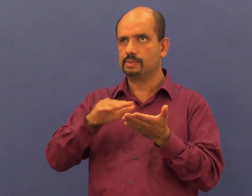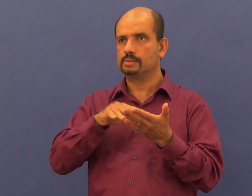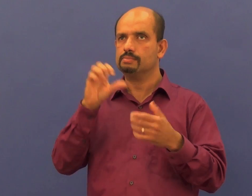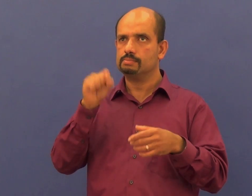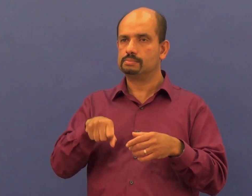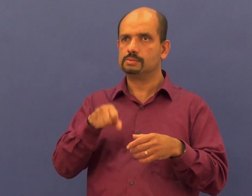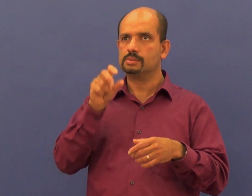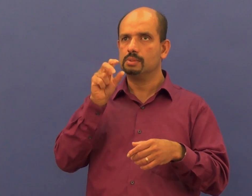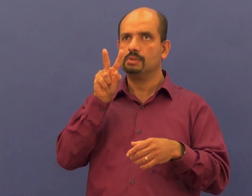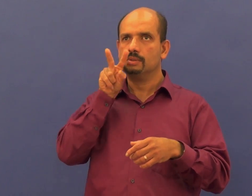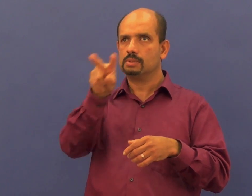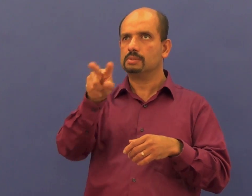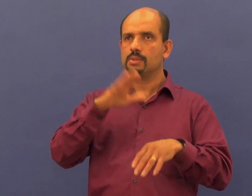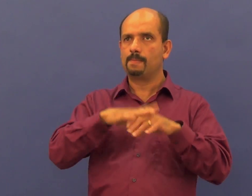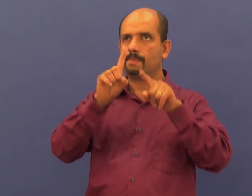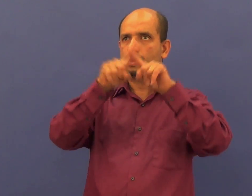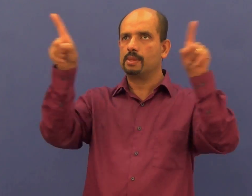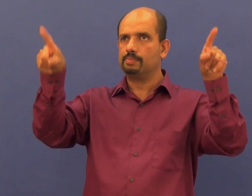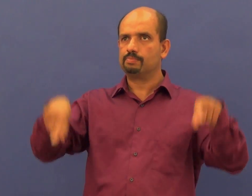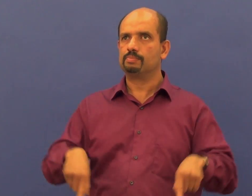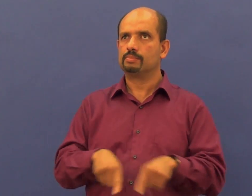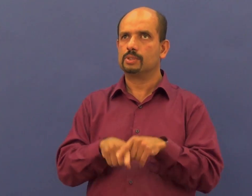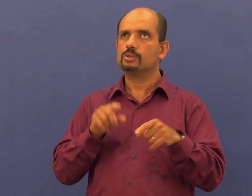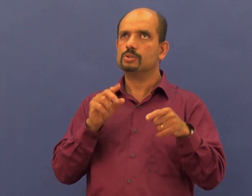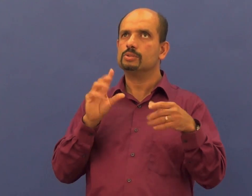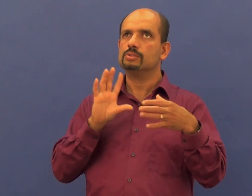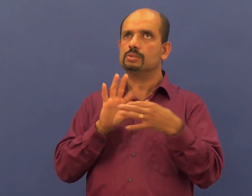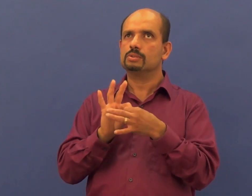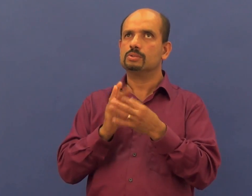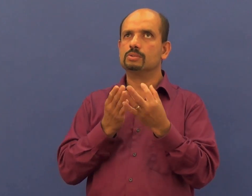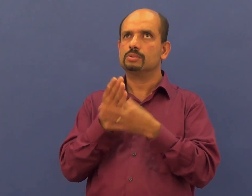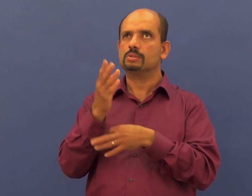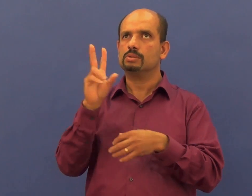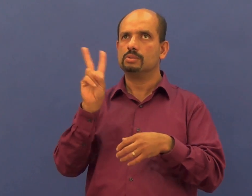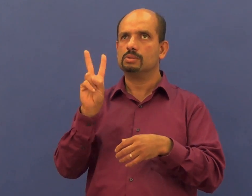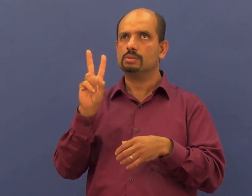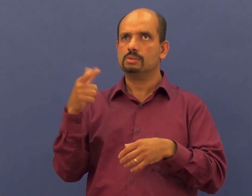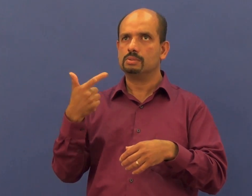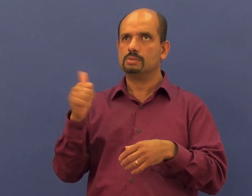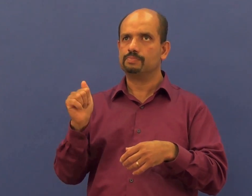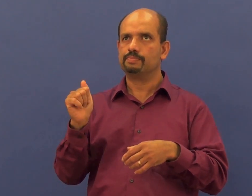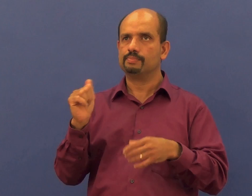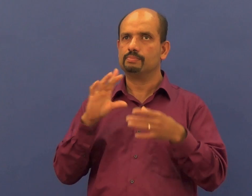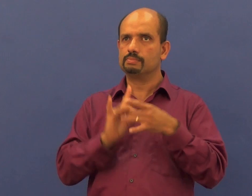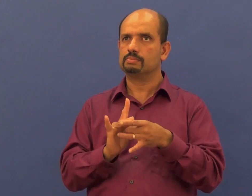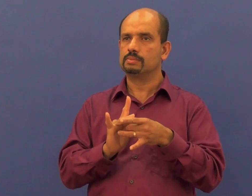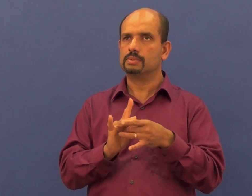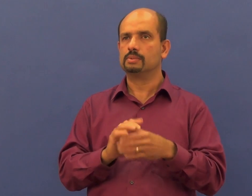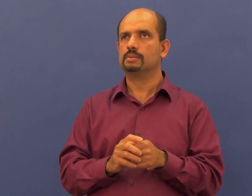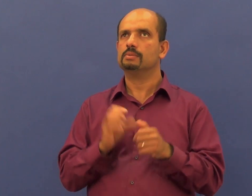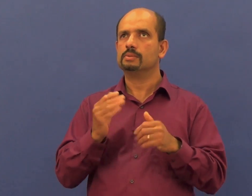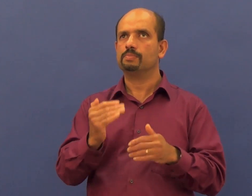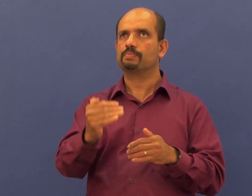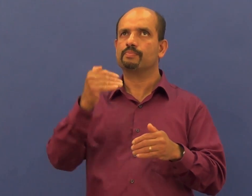This feature is useful for individuals who are not familiar with Braille to be able to access what's on the note taker.